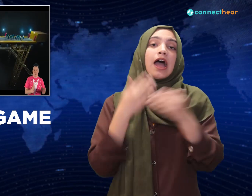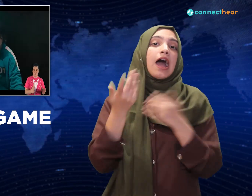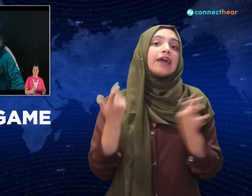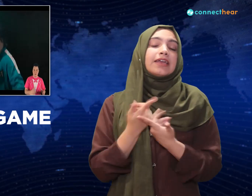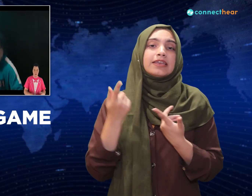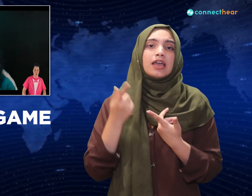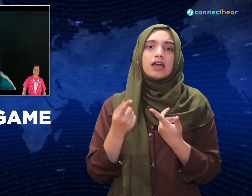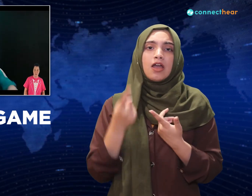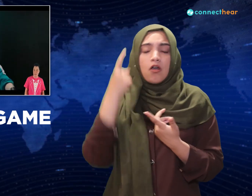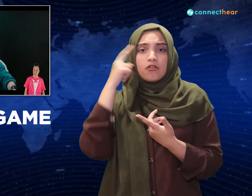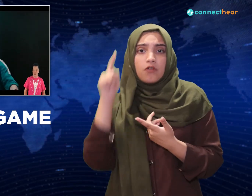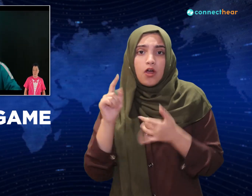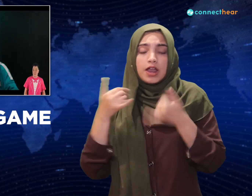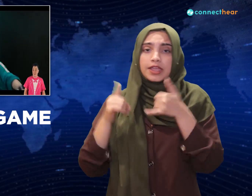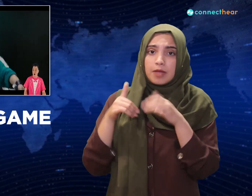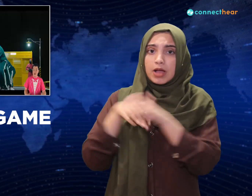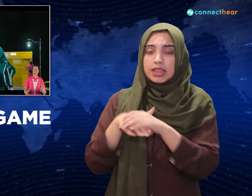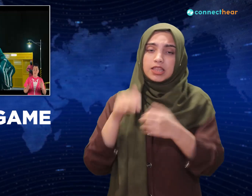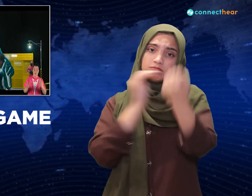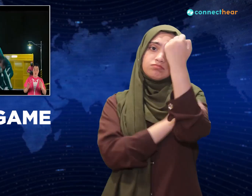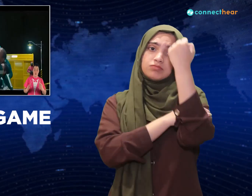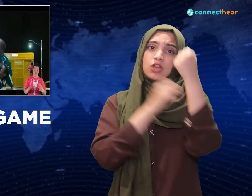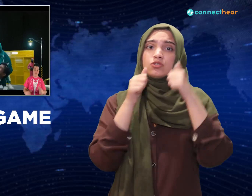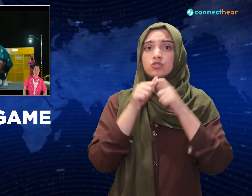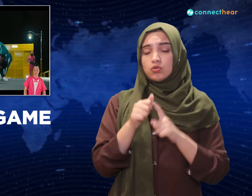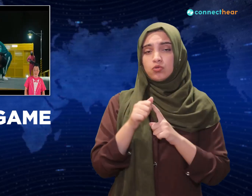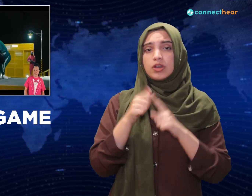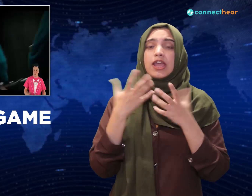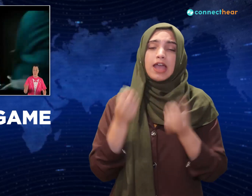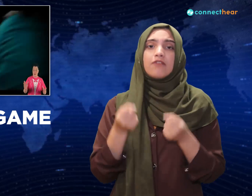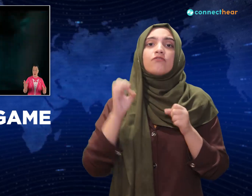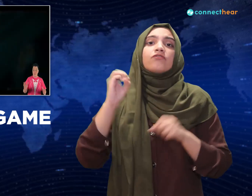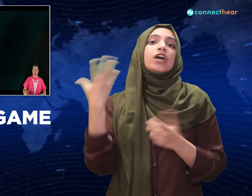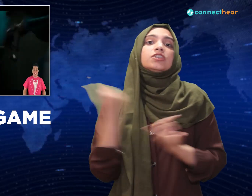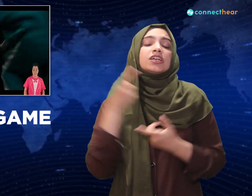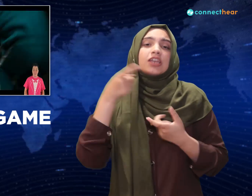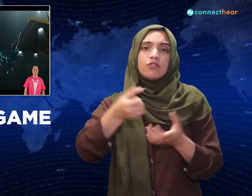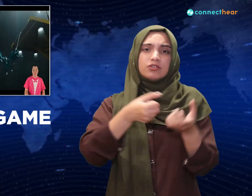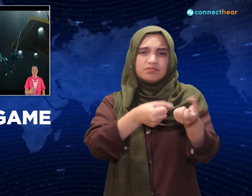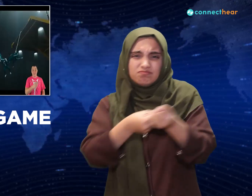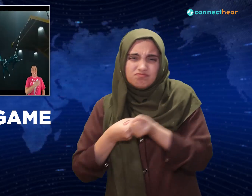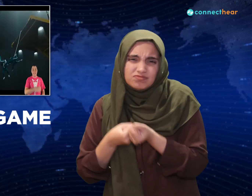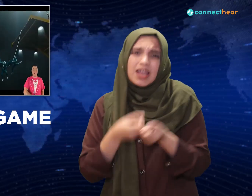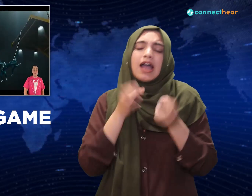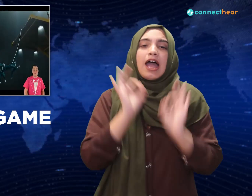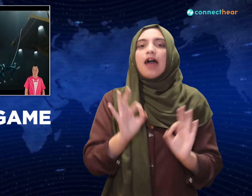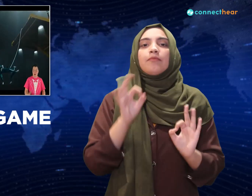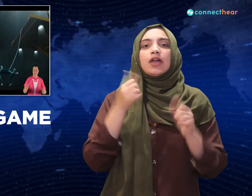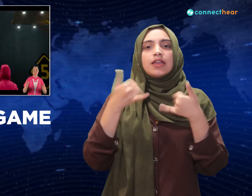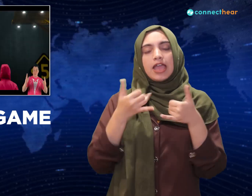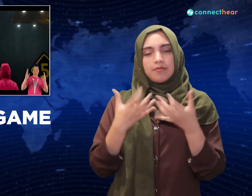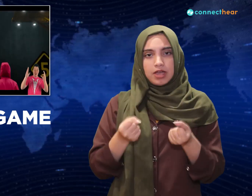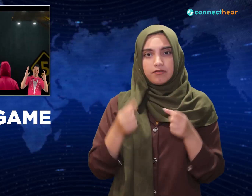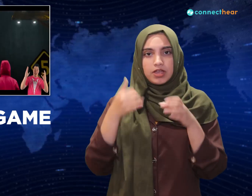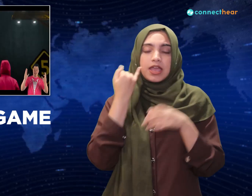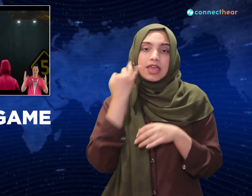is important, cause it's tug of war, and as you might imagine, losing team falls to their deaths.